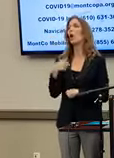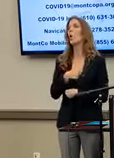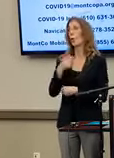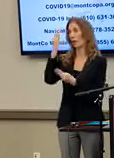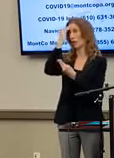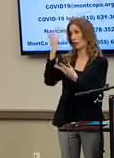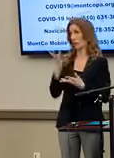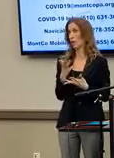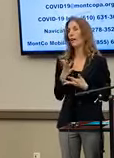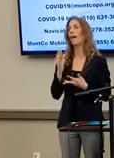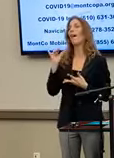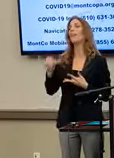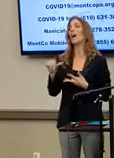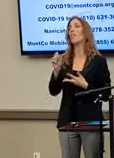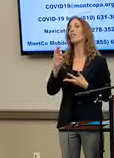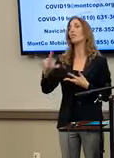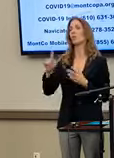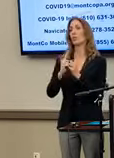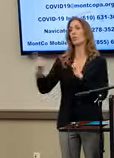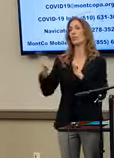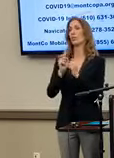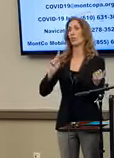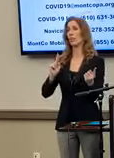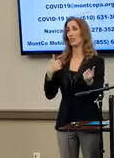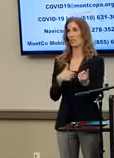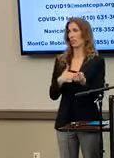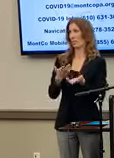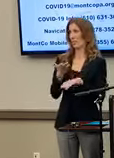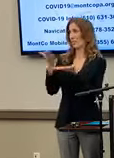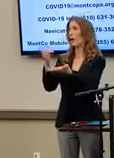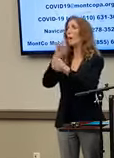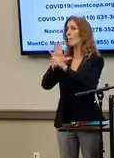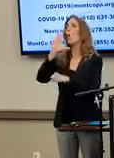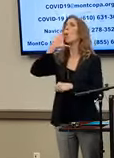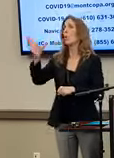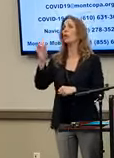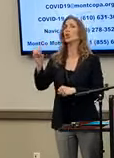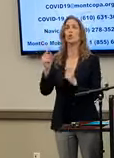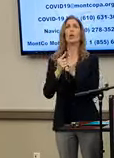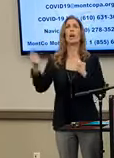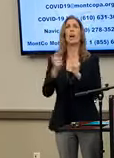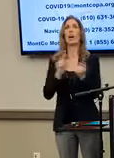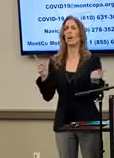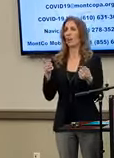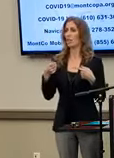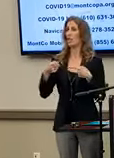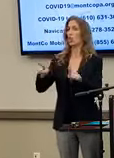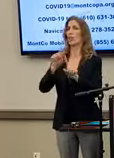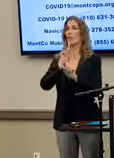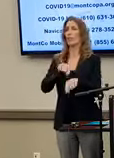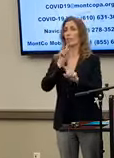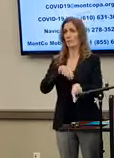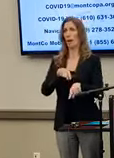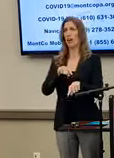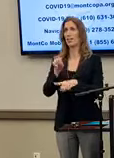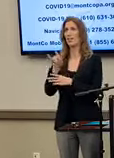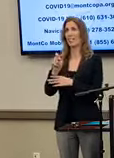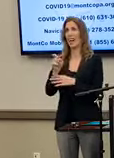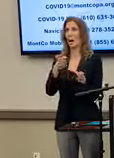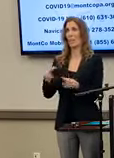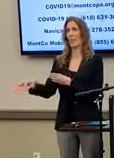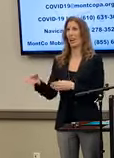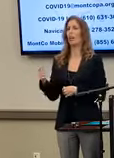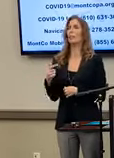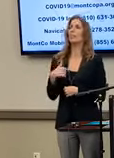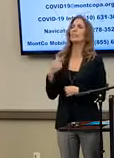notice that the social distancing measures that they had committed to in that pandemic response site plan were